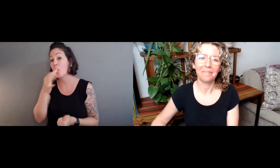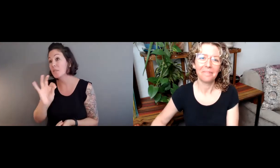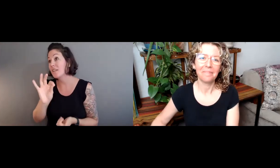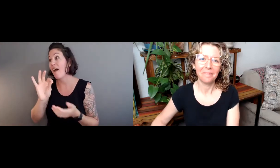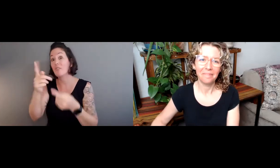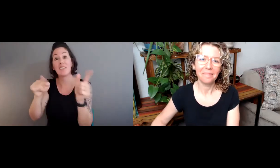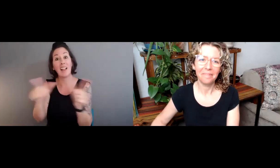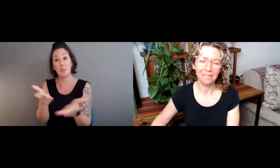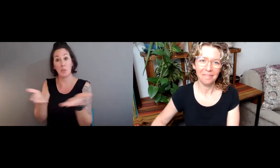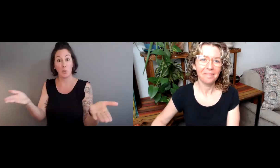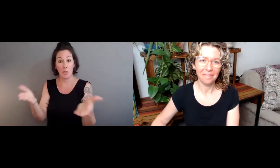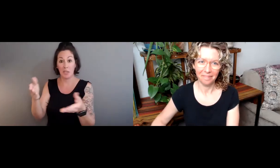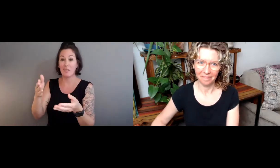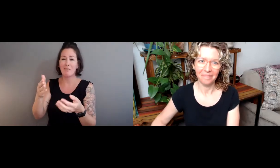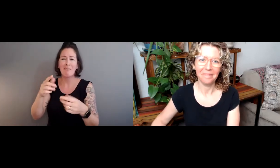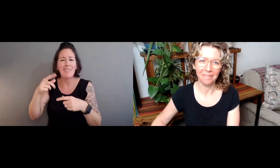gloss.